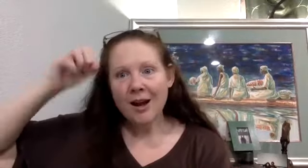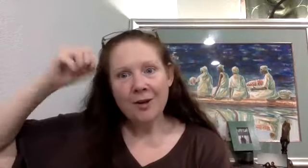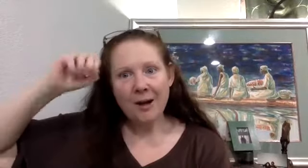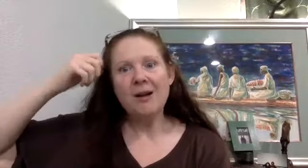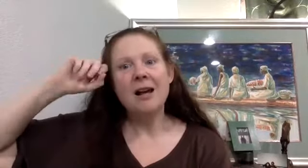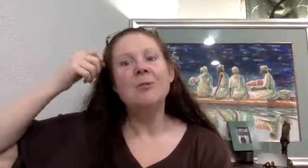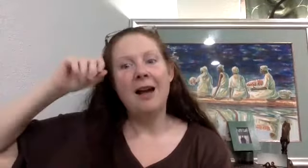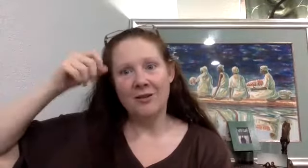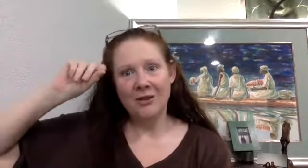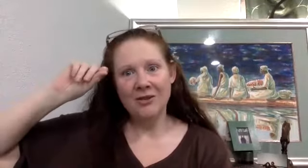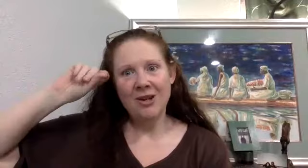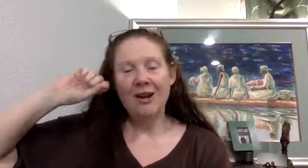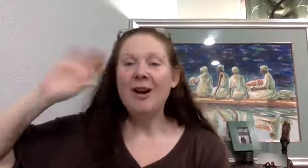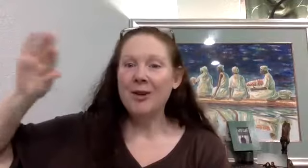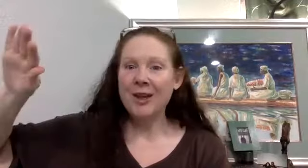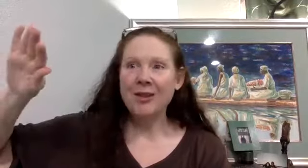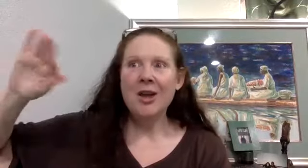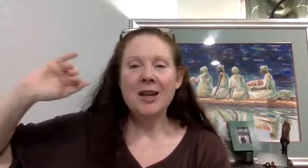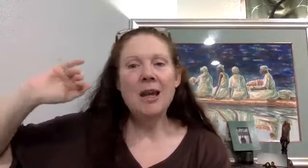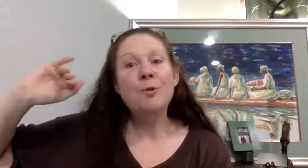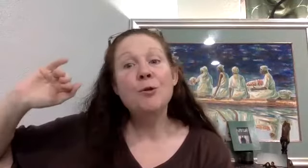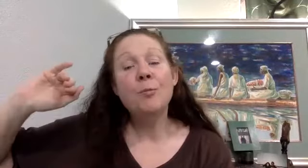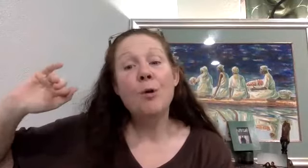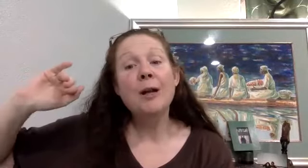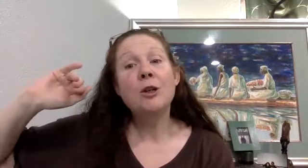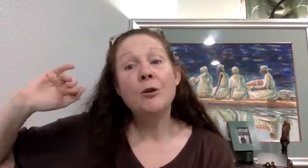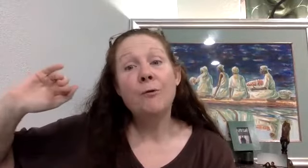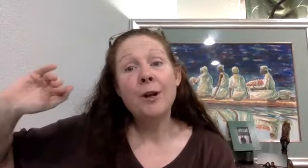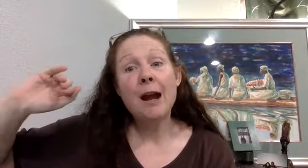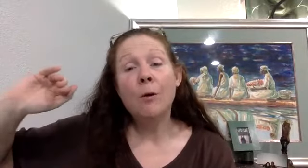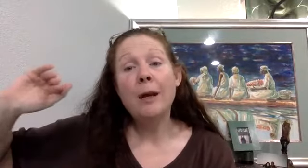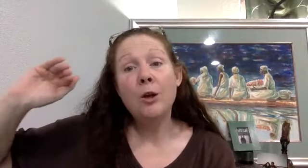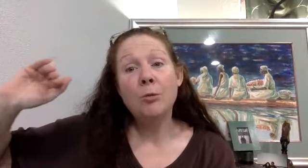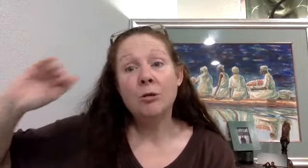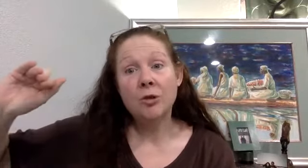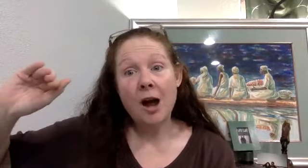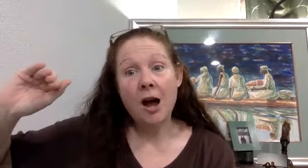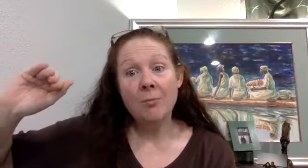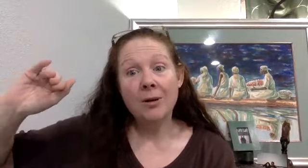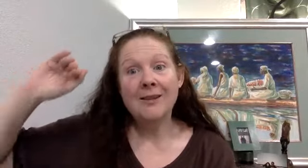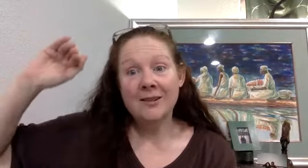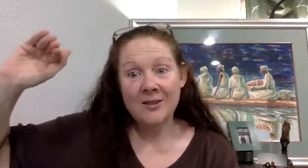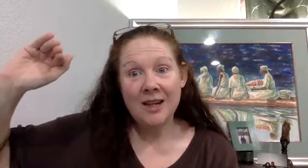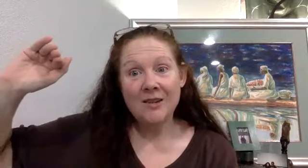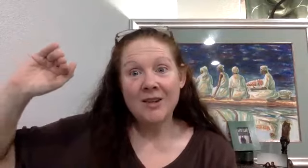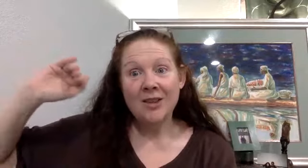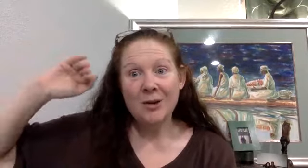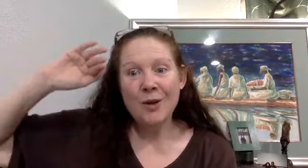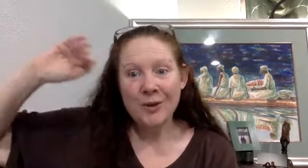off your paradigm glasses of everything that keeps you from going to your 40-hour-a-week cubicle job is a disease that you want the